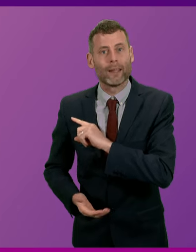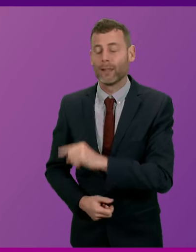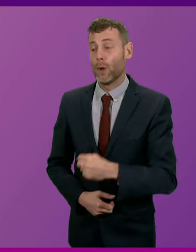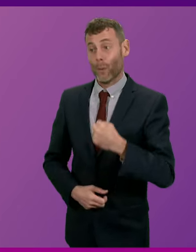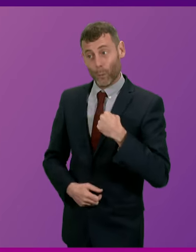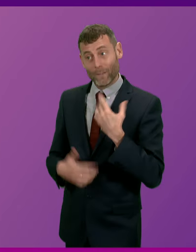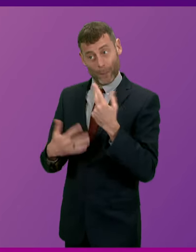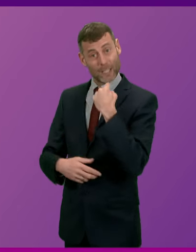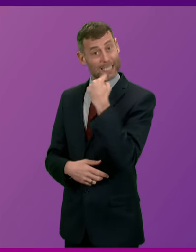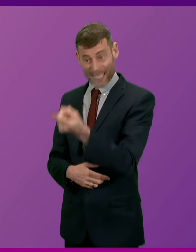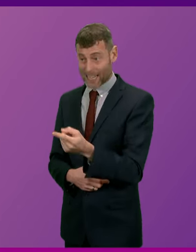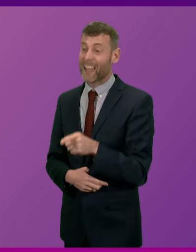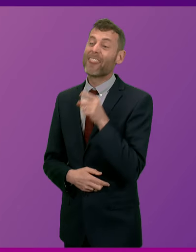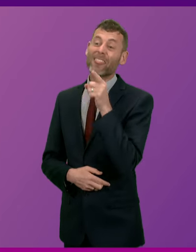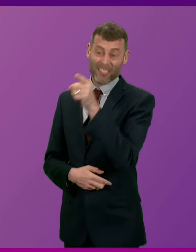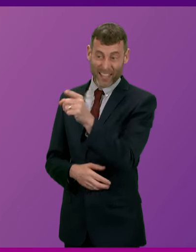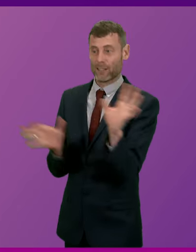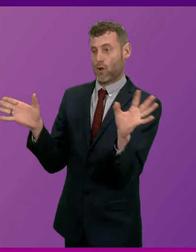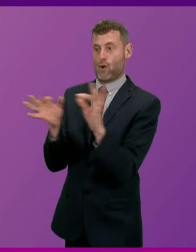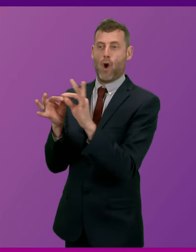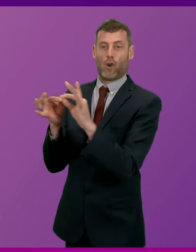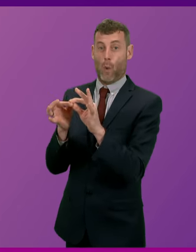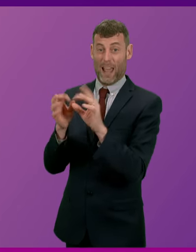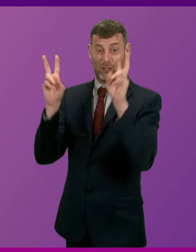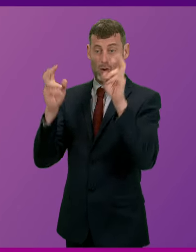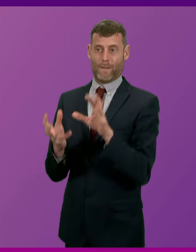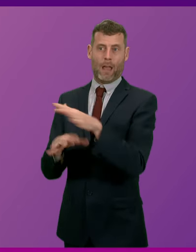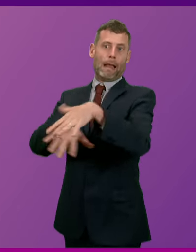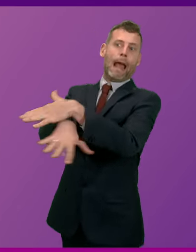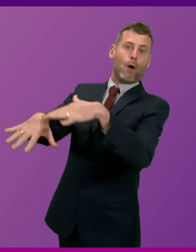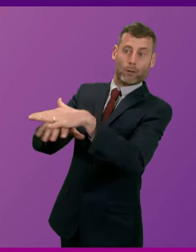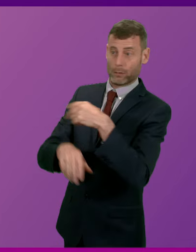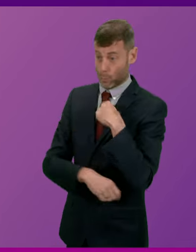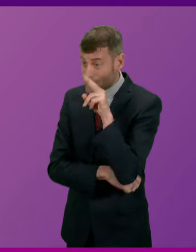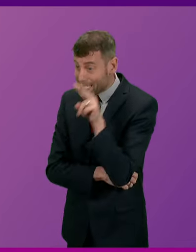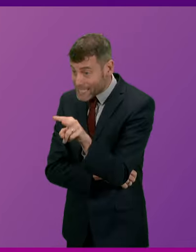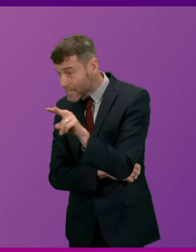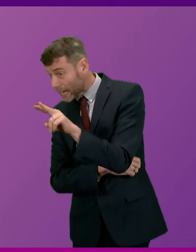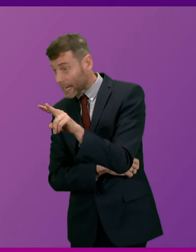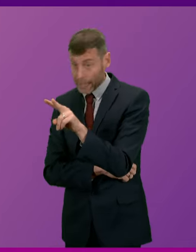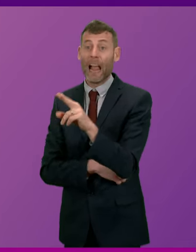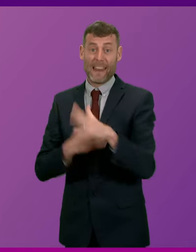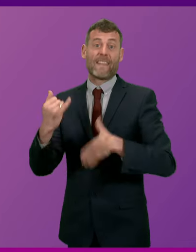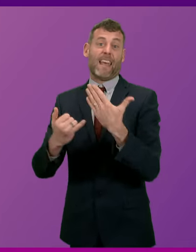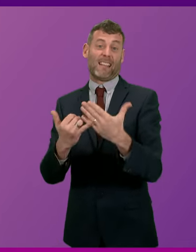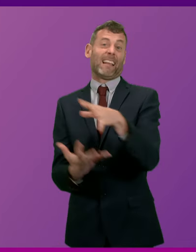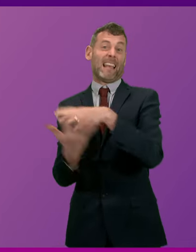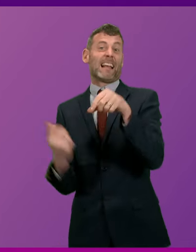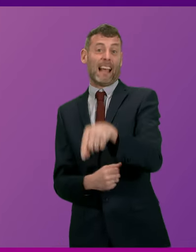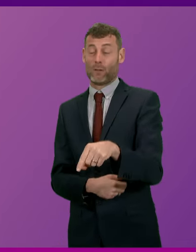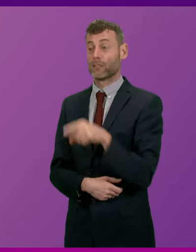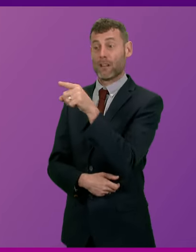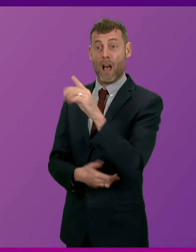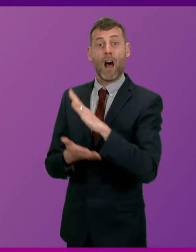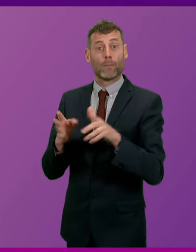was a coalition of chaos and it has ended in absolute chaos. Hamza Yousse's government is in crisis. It